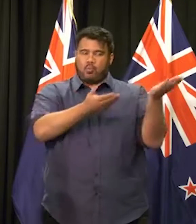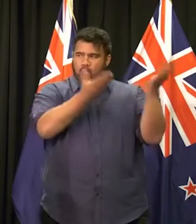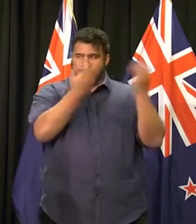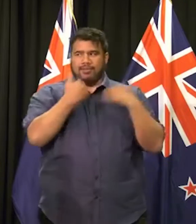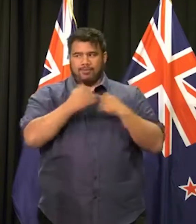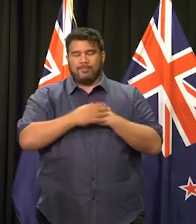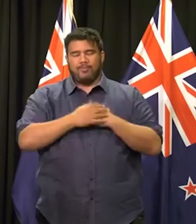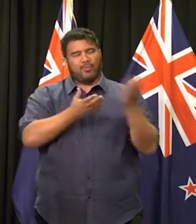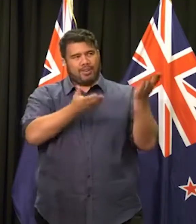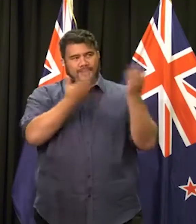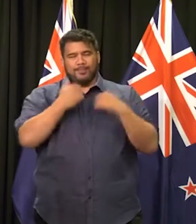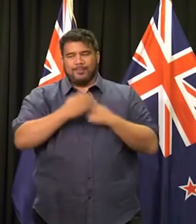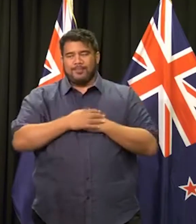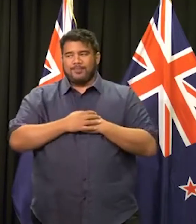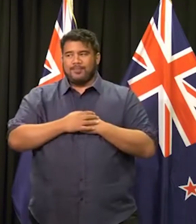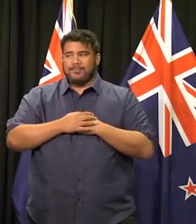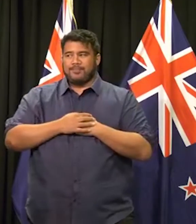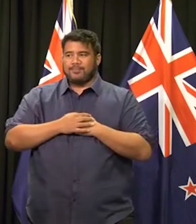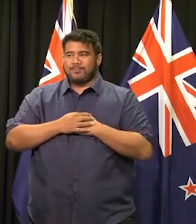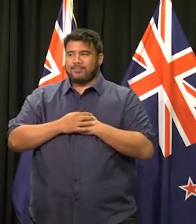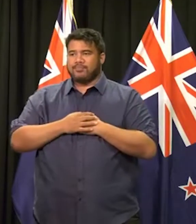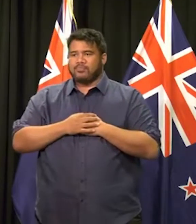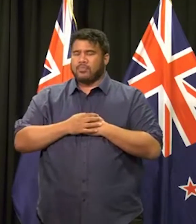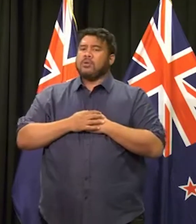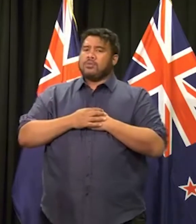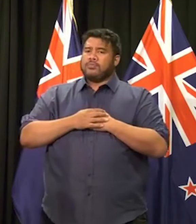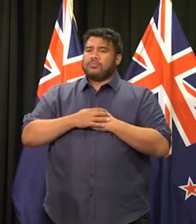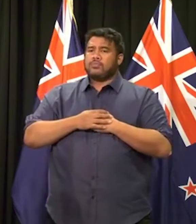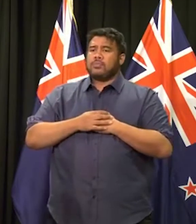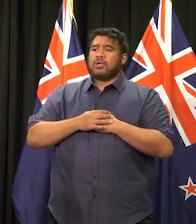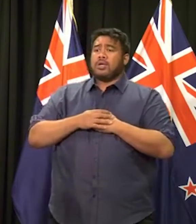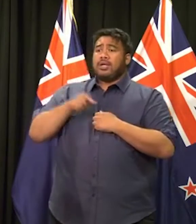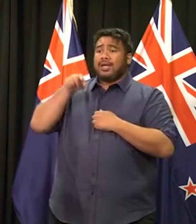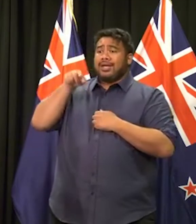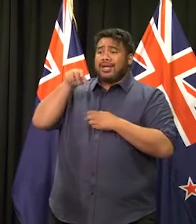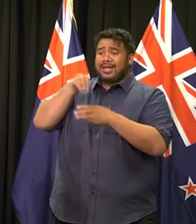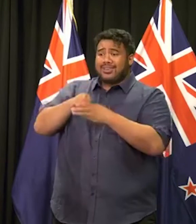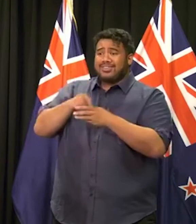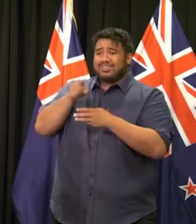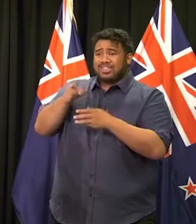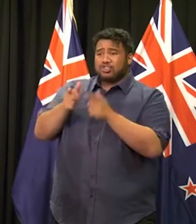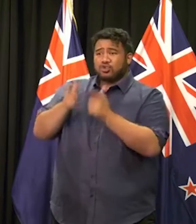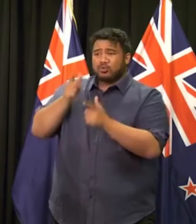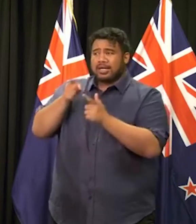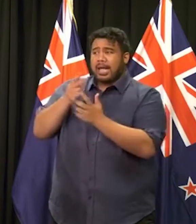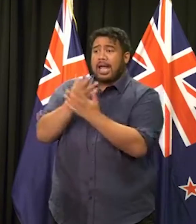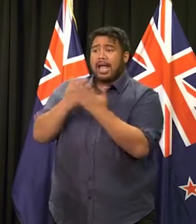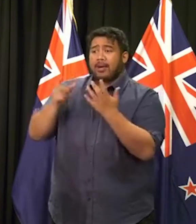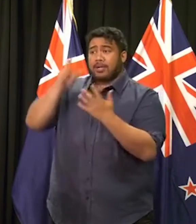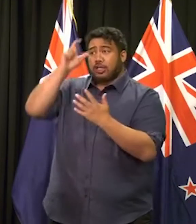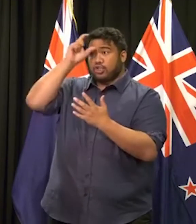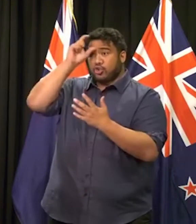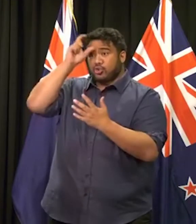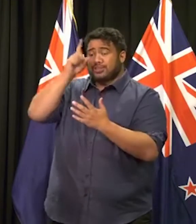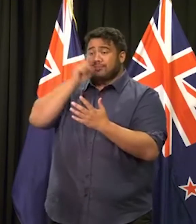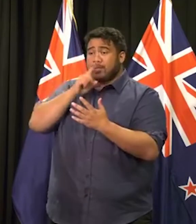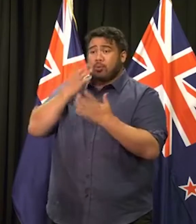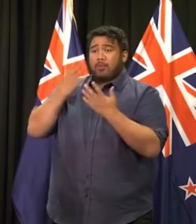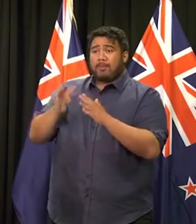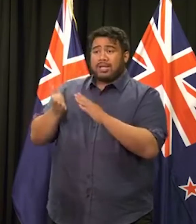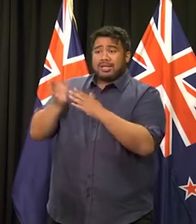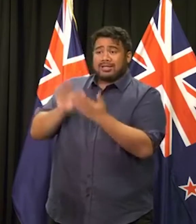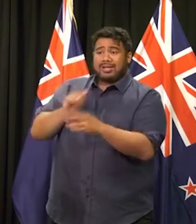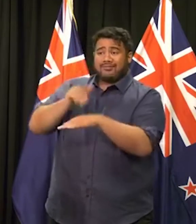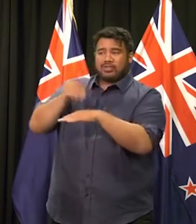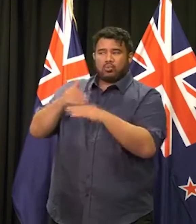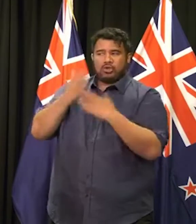not clear, um, uh, the number of Turkish nationals, um, affected, but that is obviously a significant Muslim country who wish